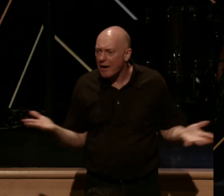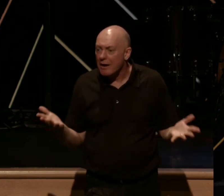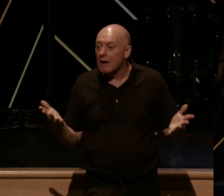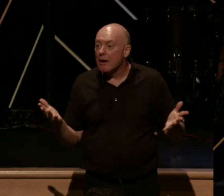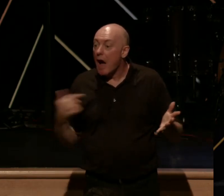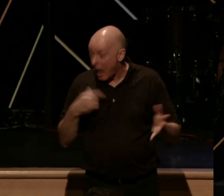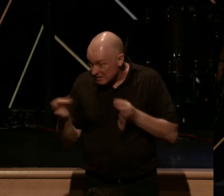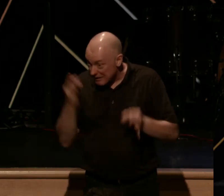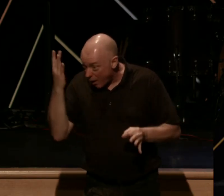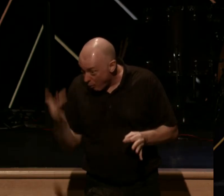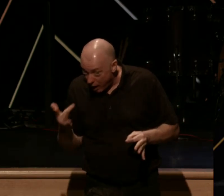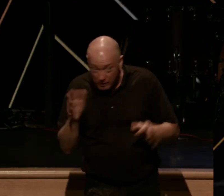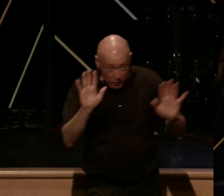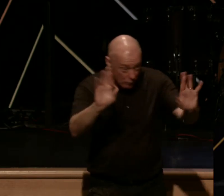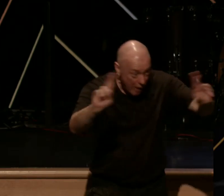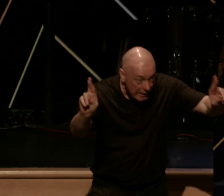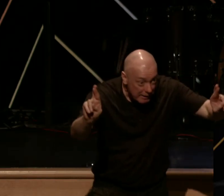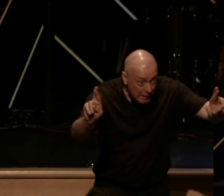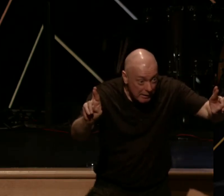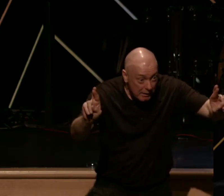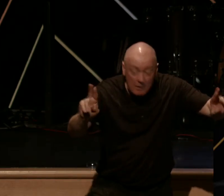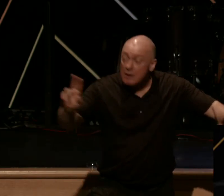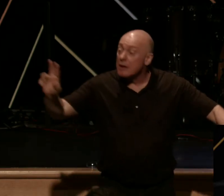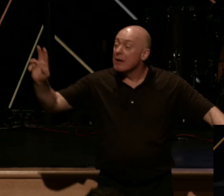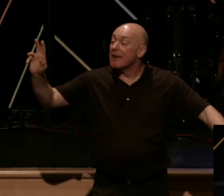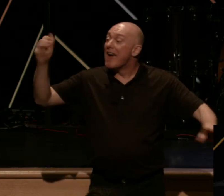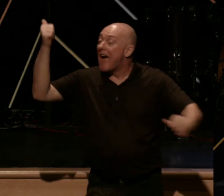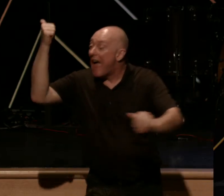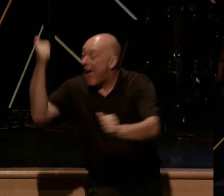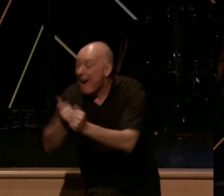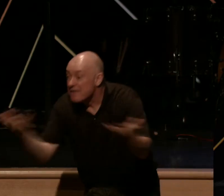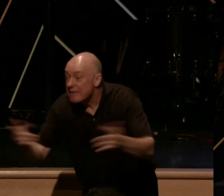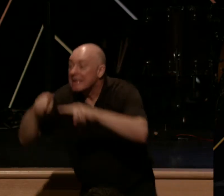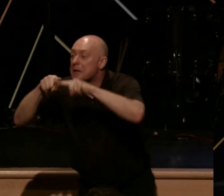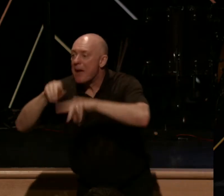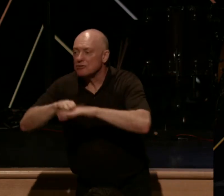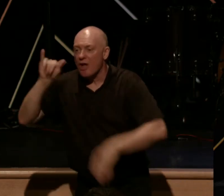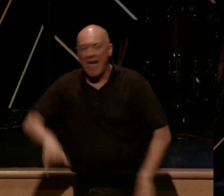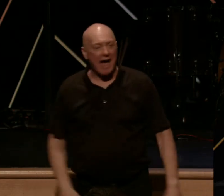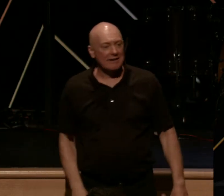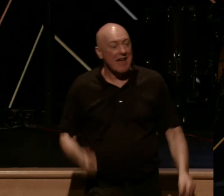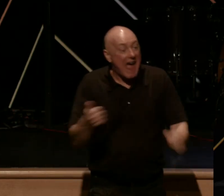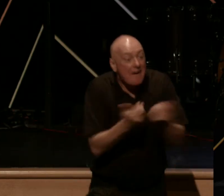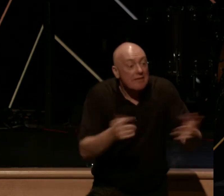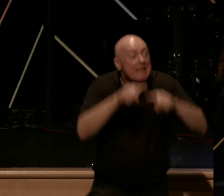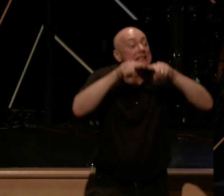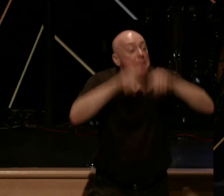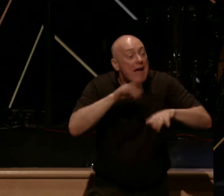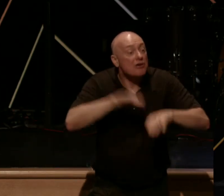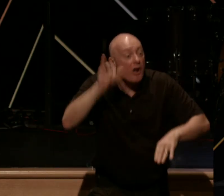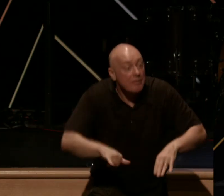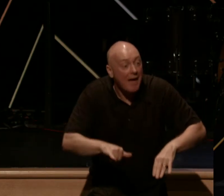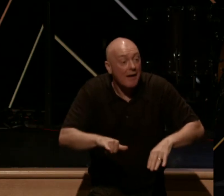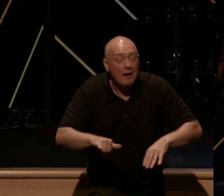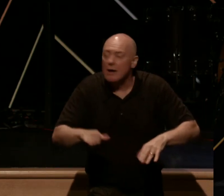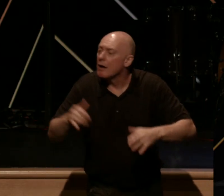why. Here's why. Because literally, everything depends on it. Everything depends on it. Because here's what's at stake.